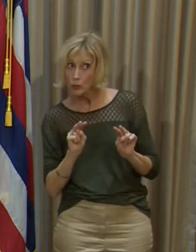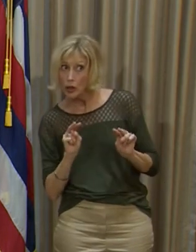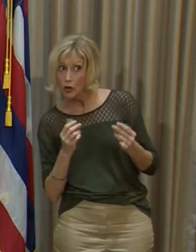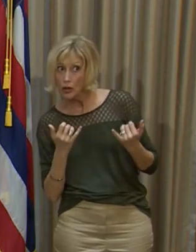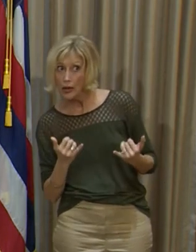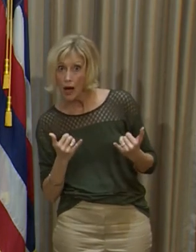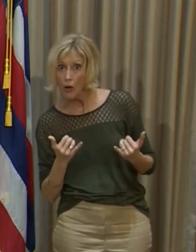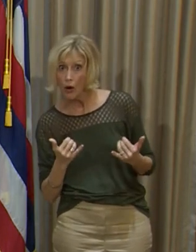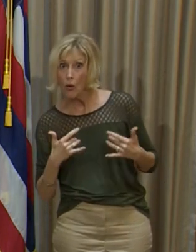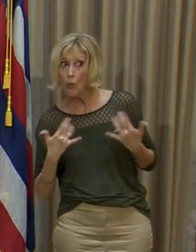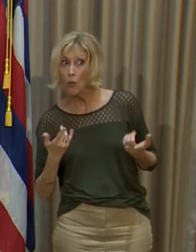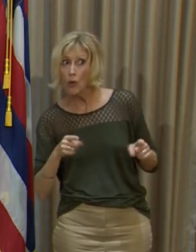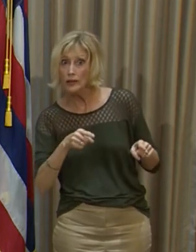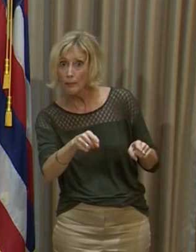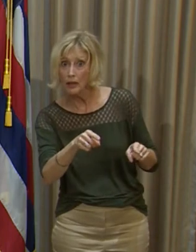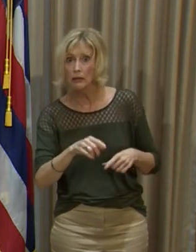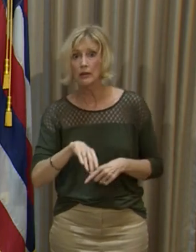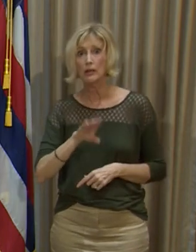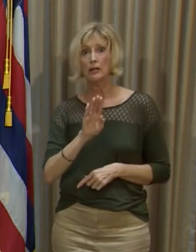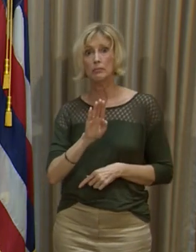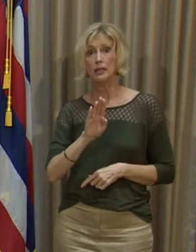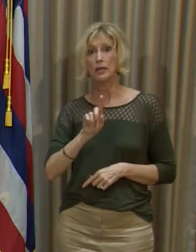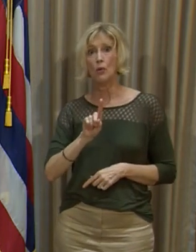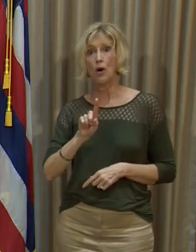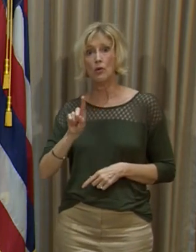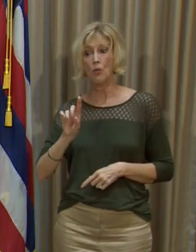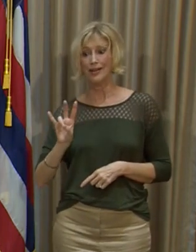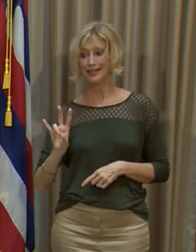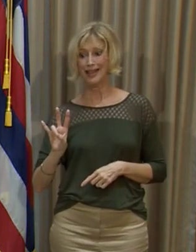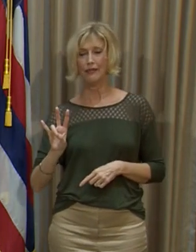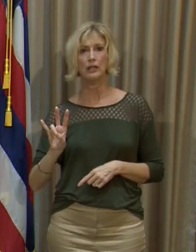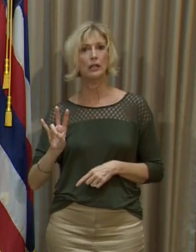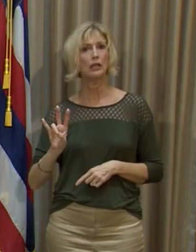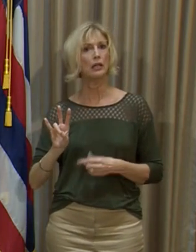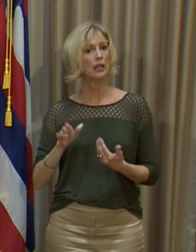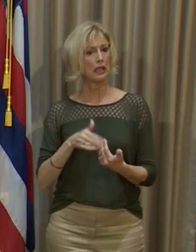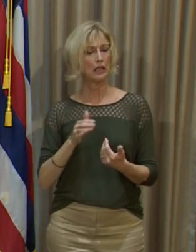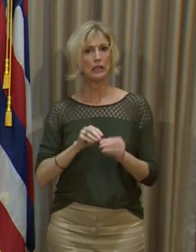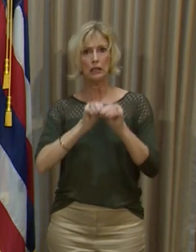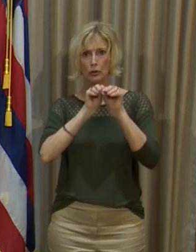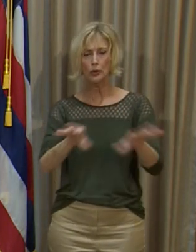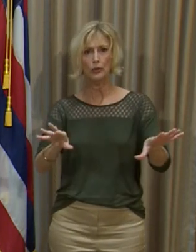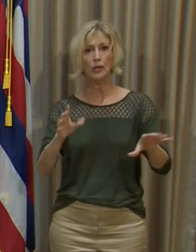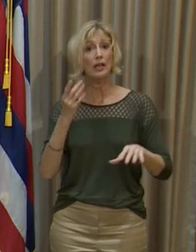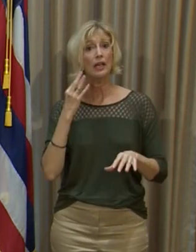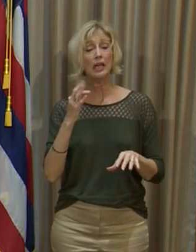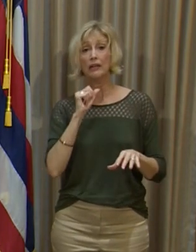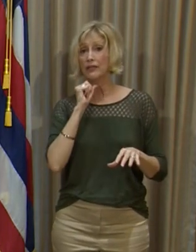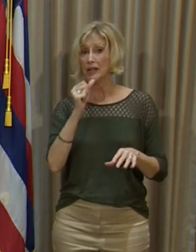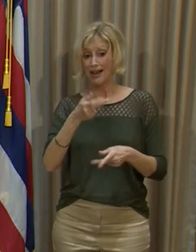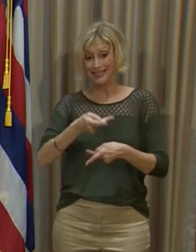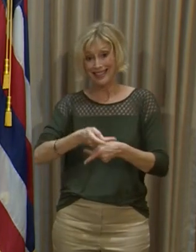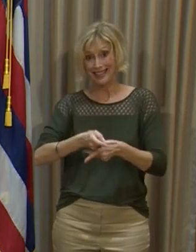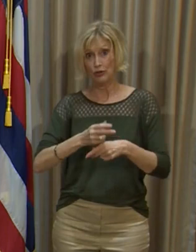dealing with now, which is the B.1.1.7 variant, which could spread more quickly if we don't do well.